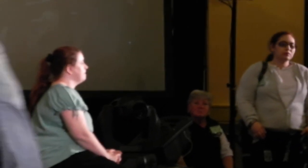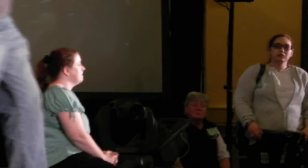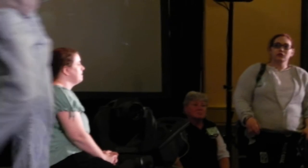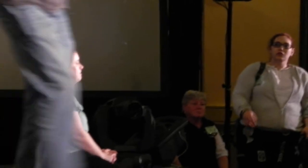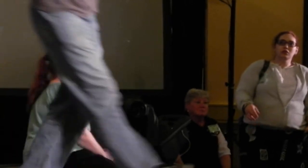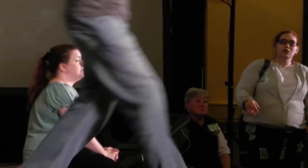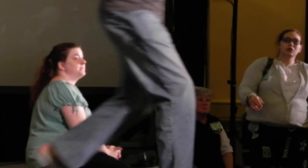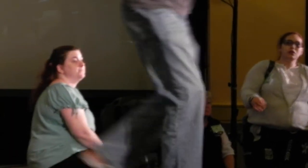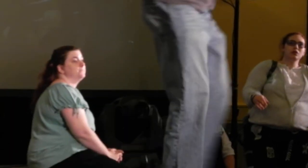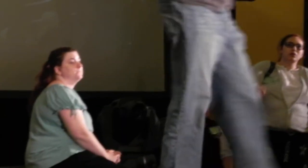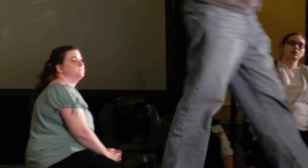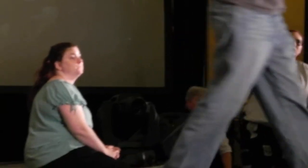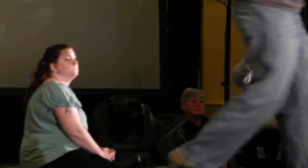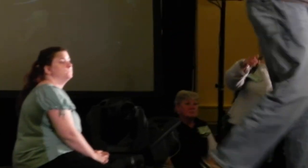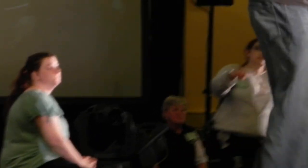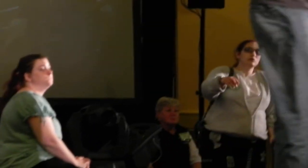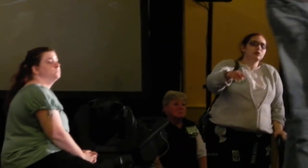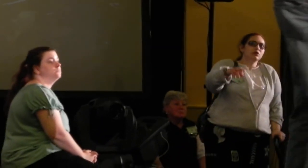Okay, you then. Okay.